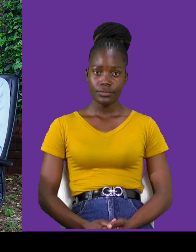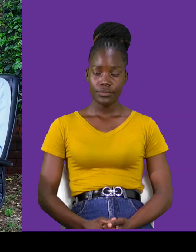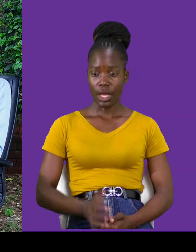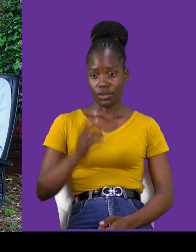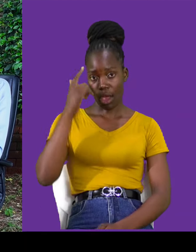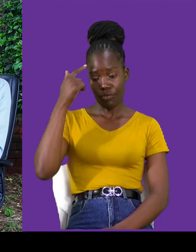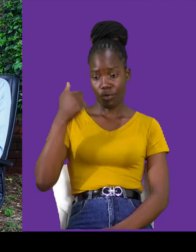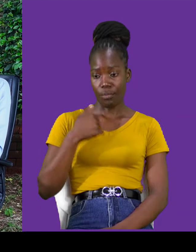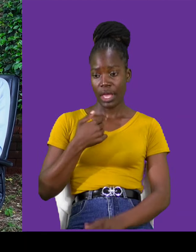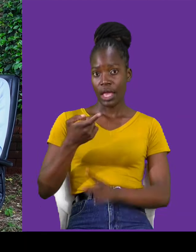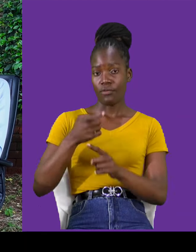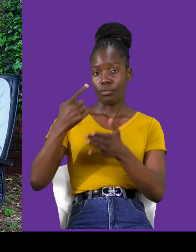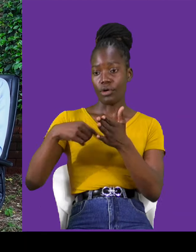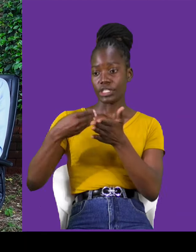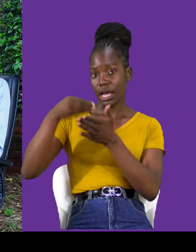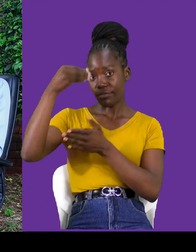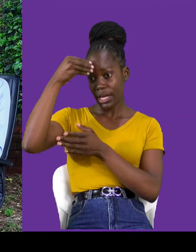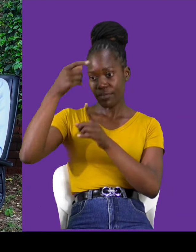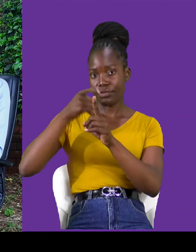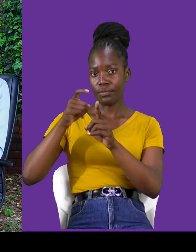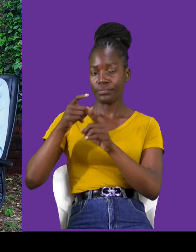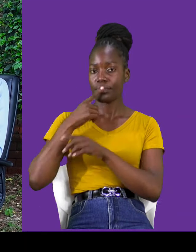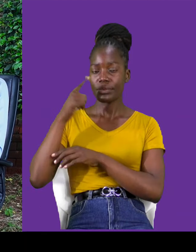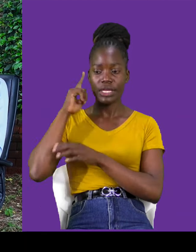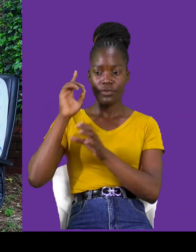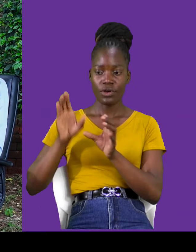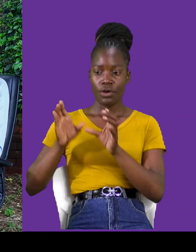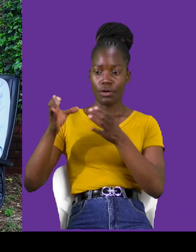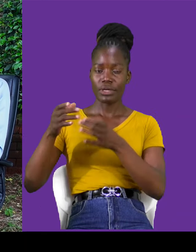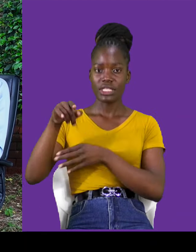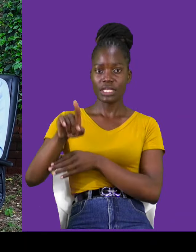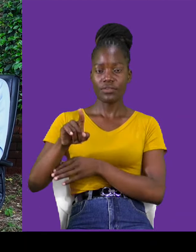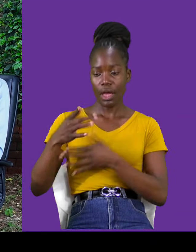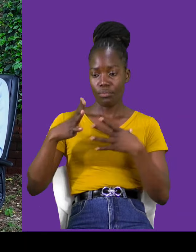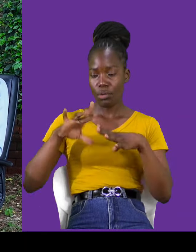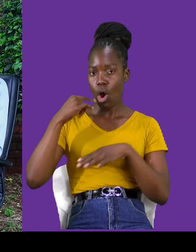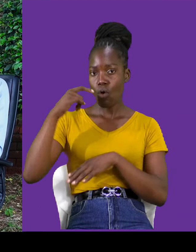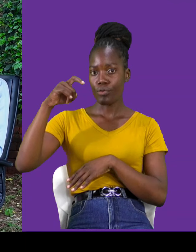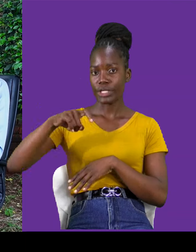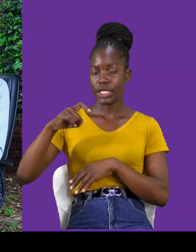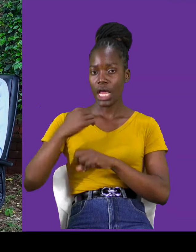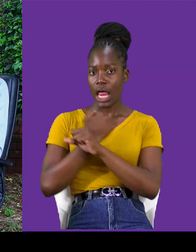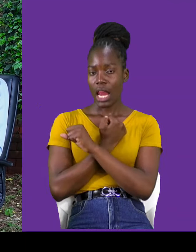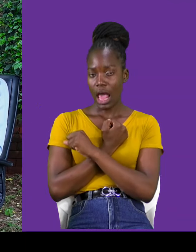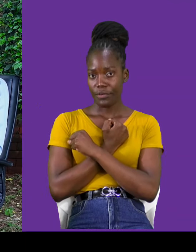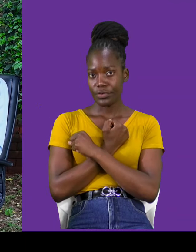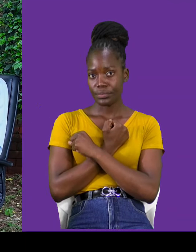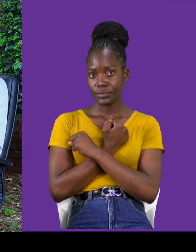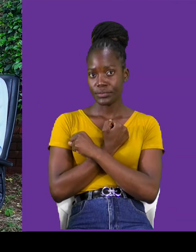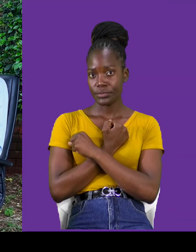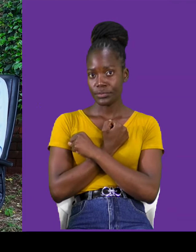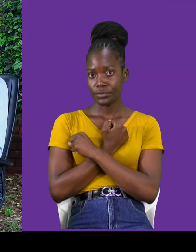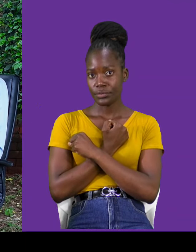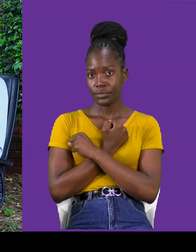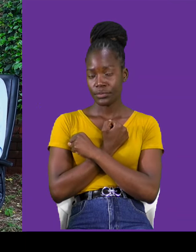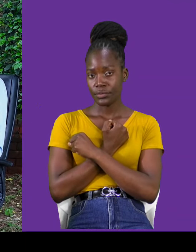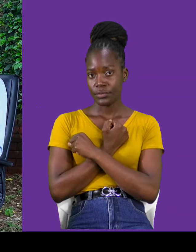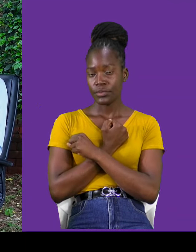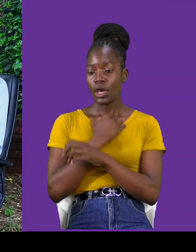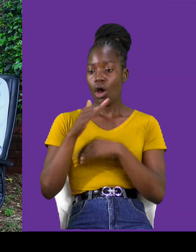from what I've learned from the deaf community, there are people who really needs love, who need affection, who needs, all these things that we need,